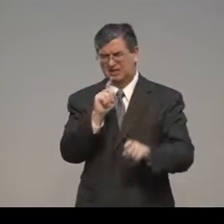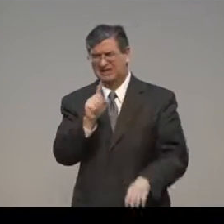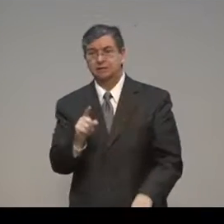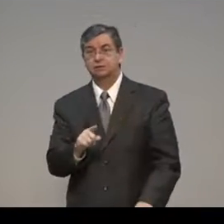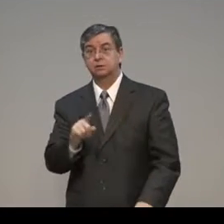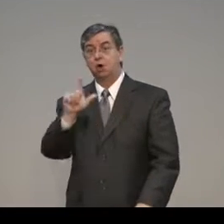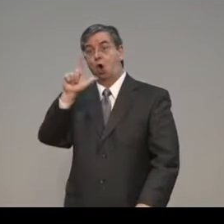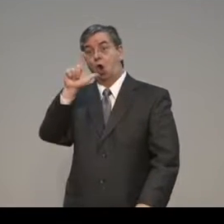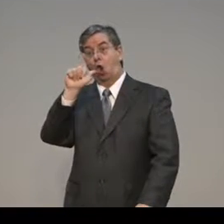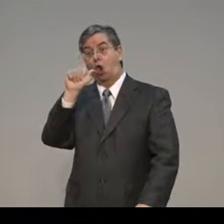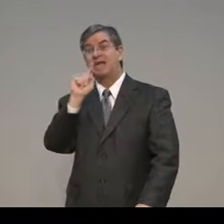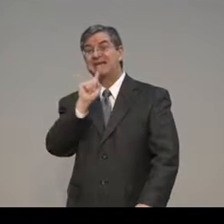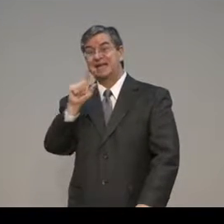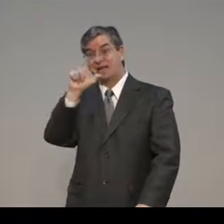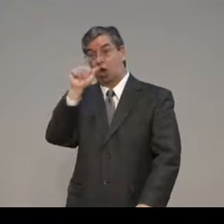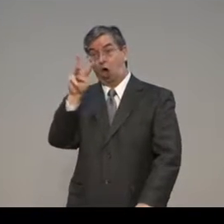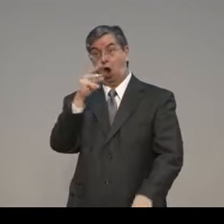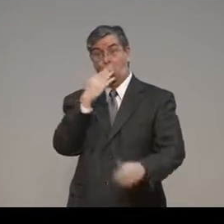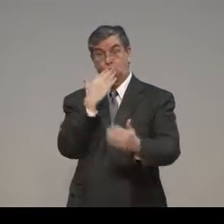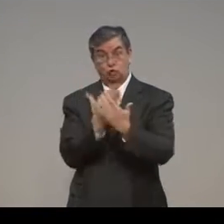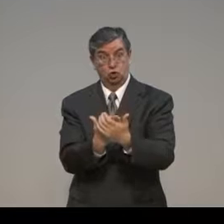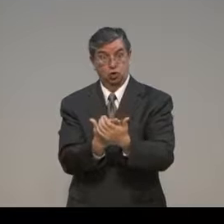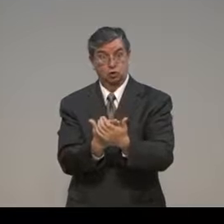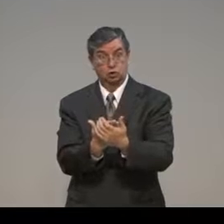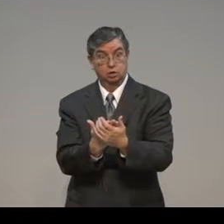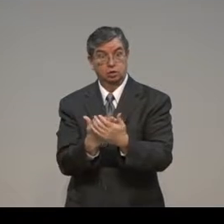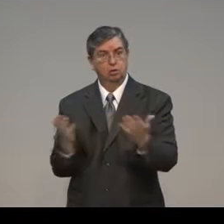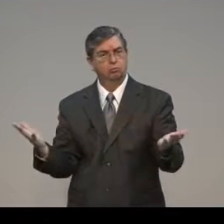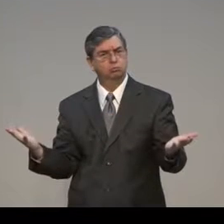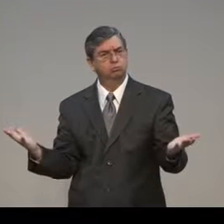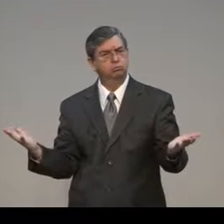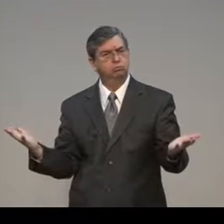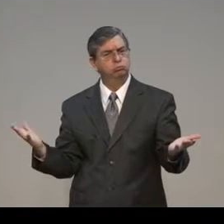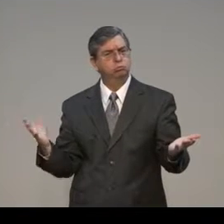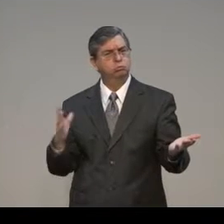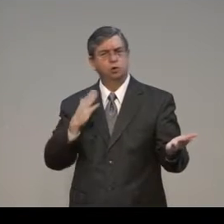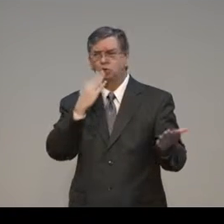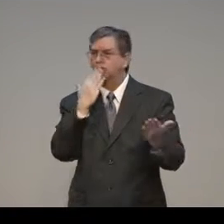So my question is, with the law, is that good through the Old Testament?